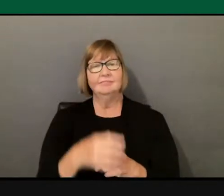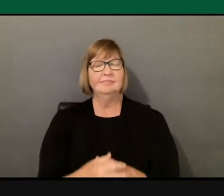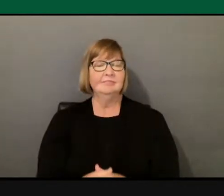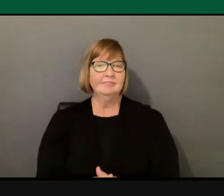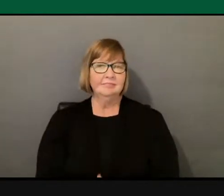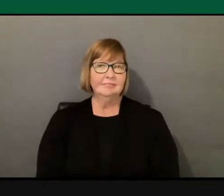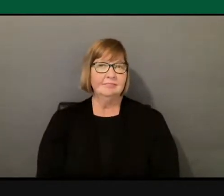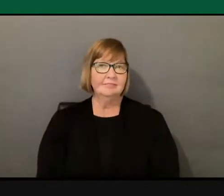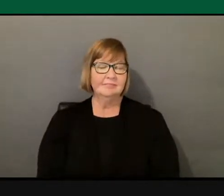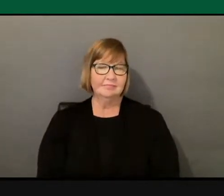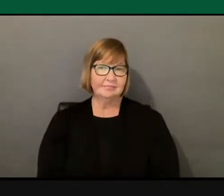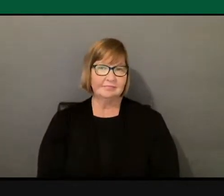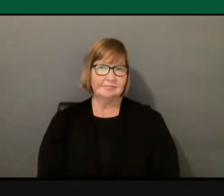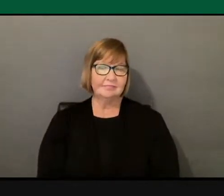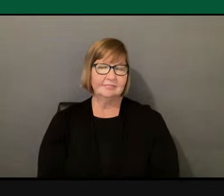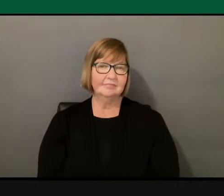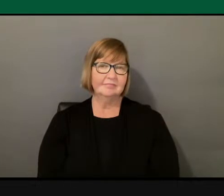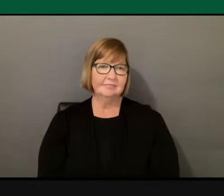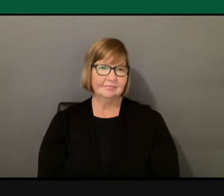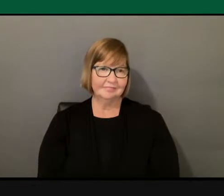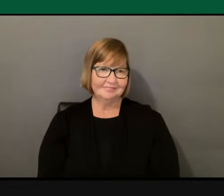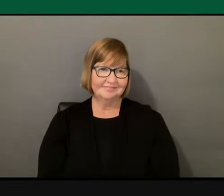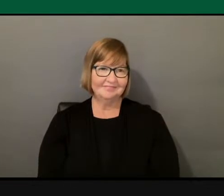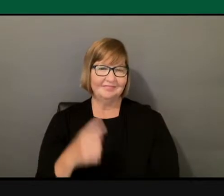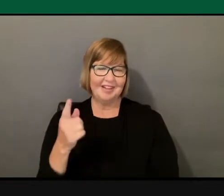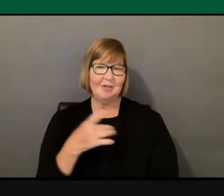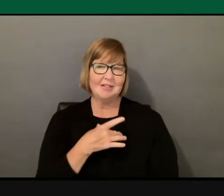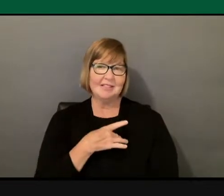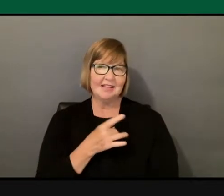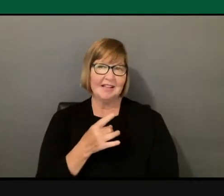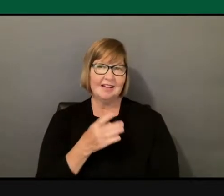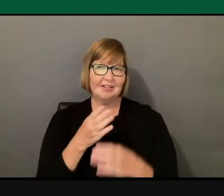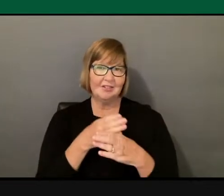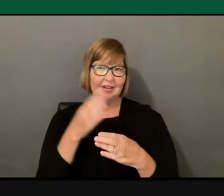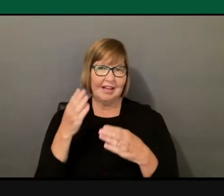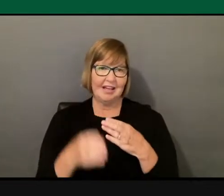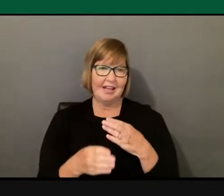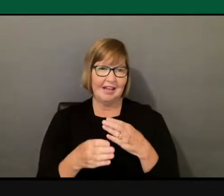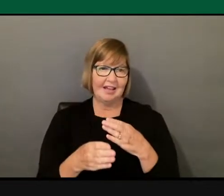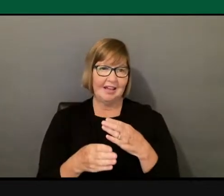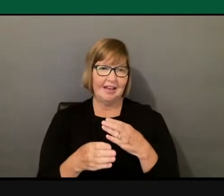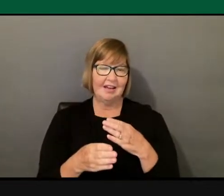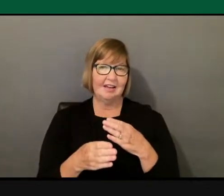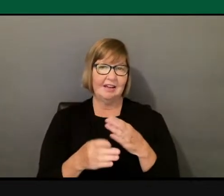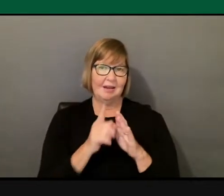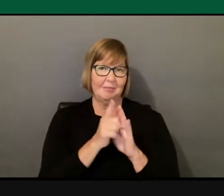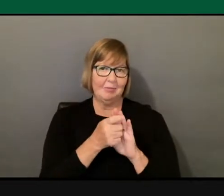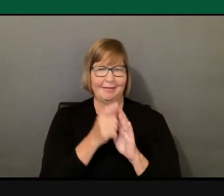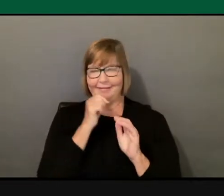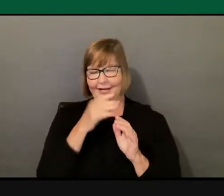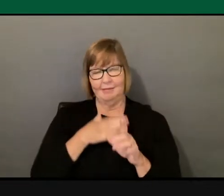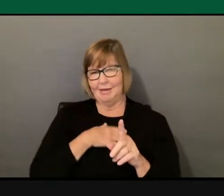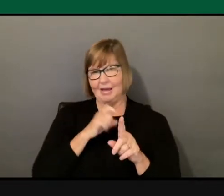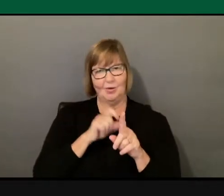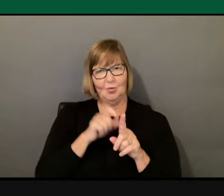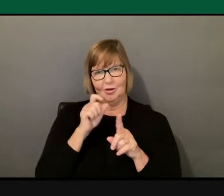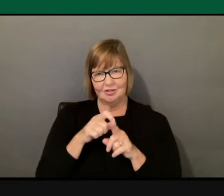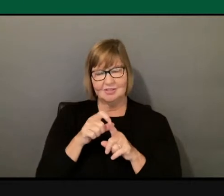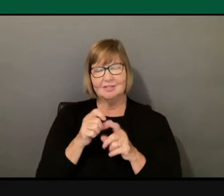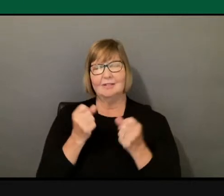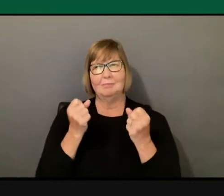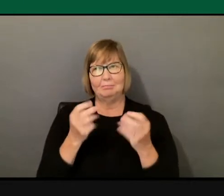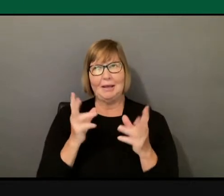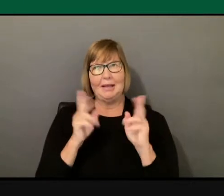And so, Alan, I always like to end a moment that's not my words, because there are many people's words that